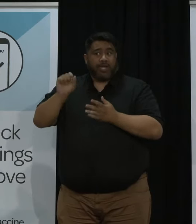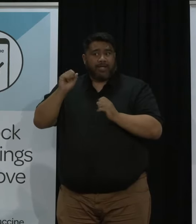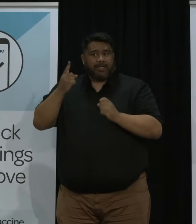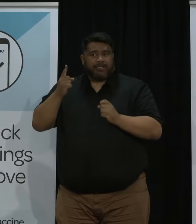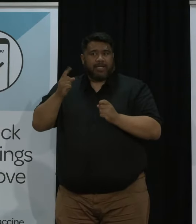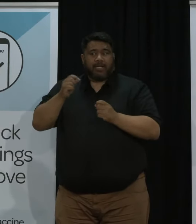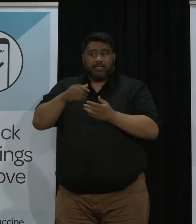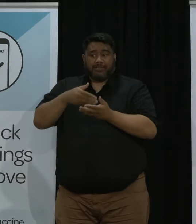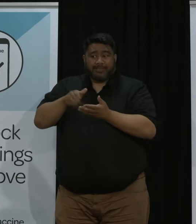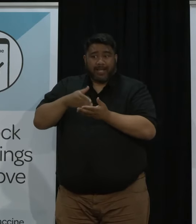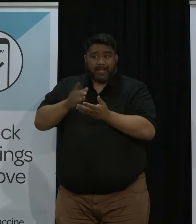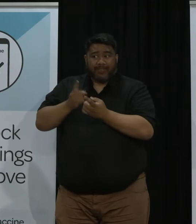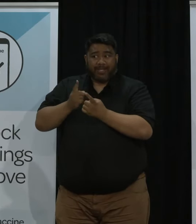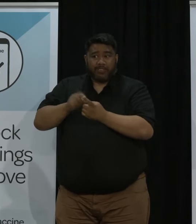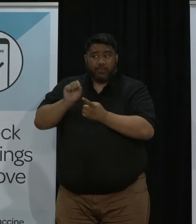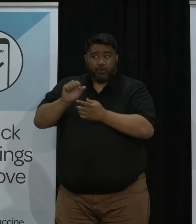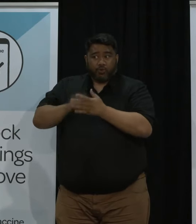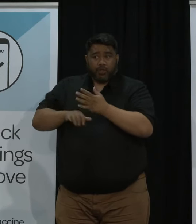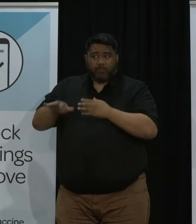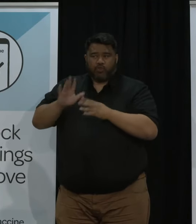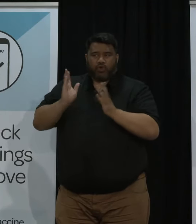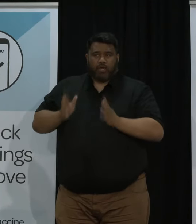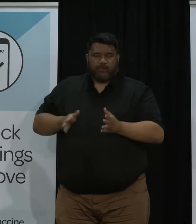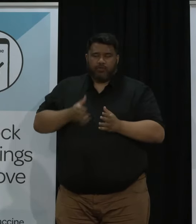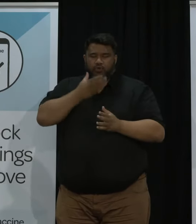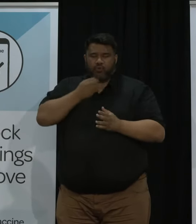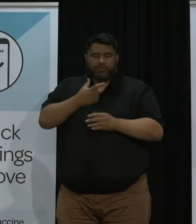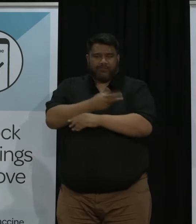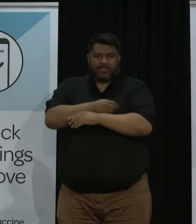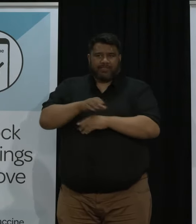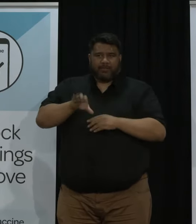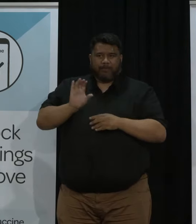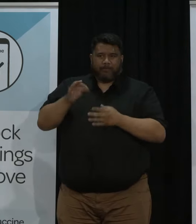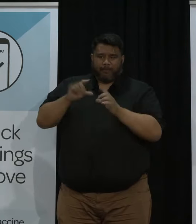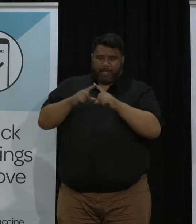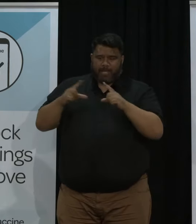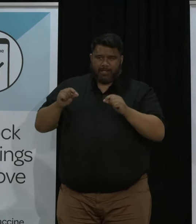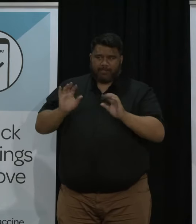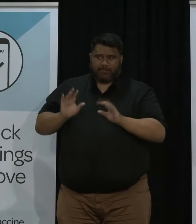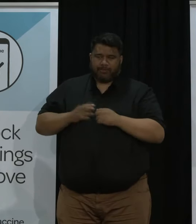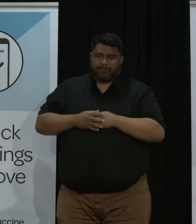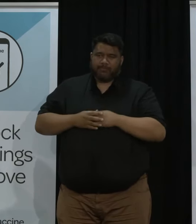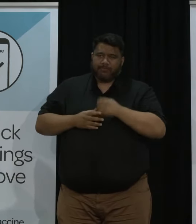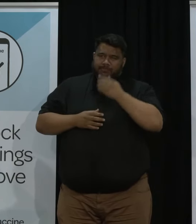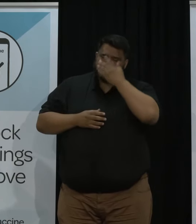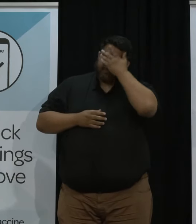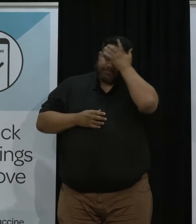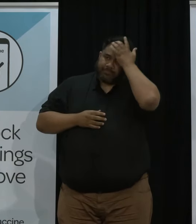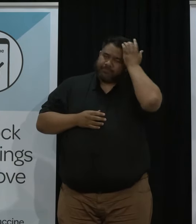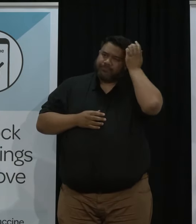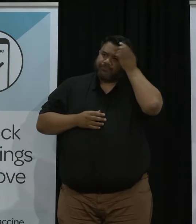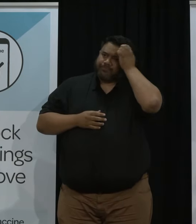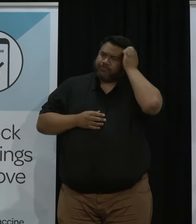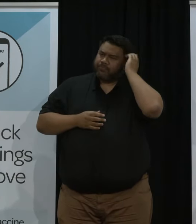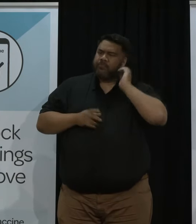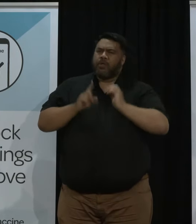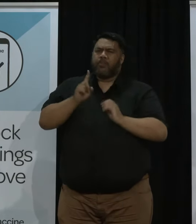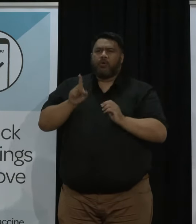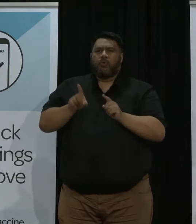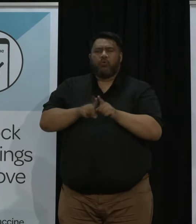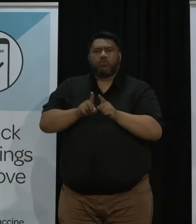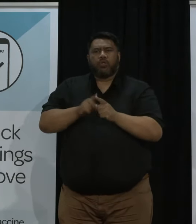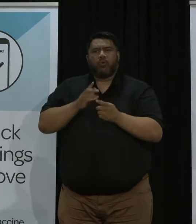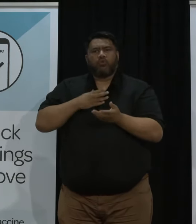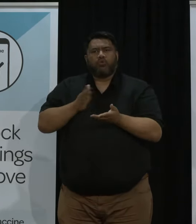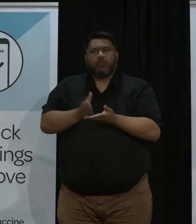that they have those options otherwise just making sure again that if you know people are